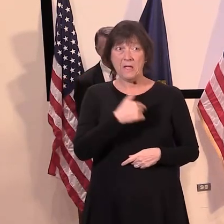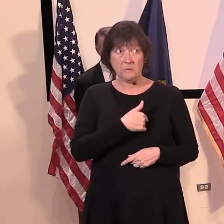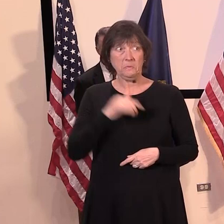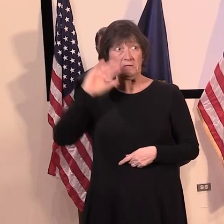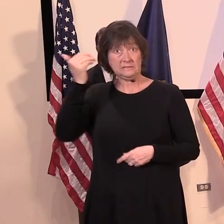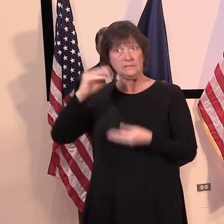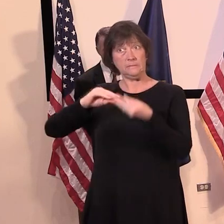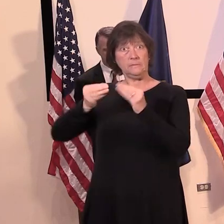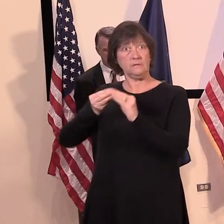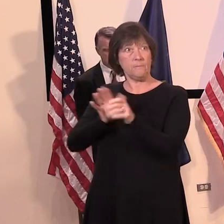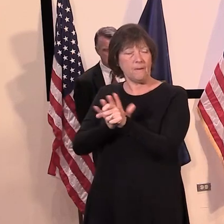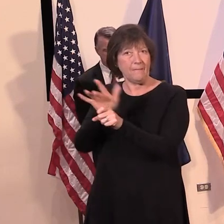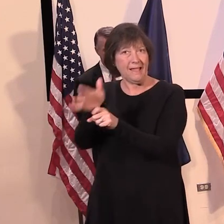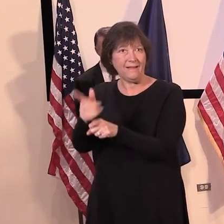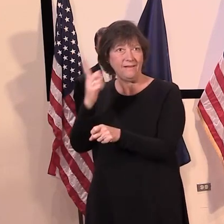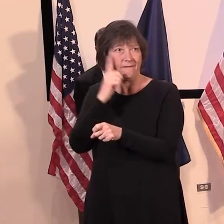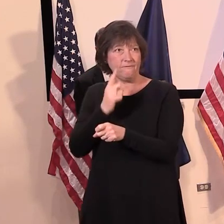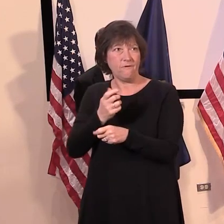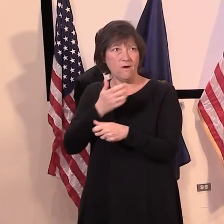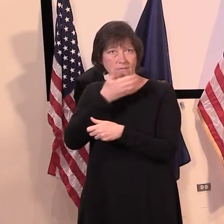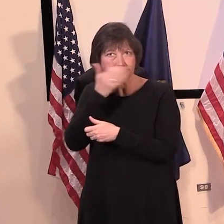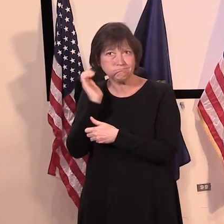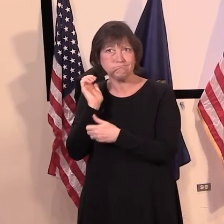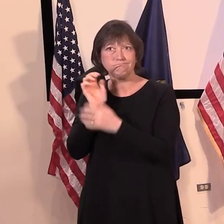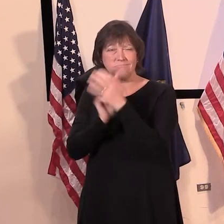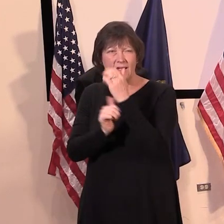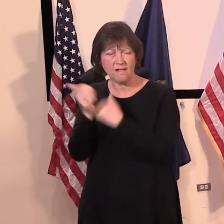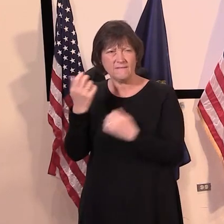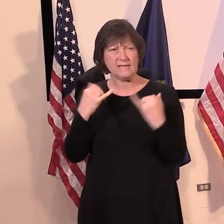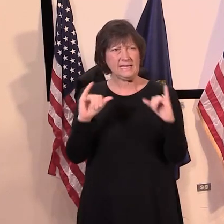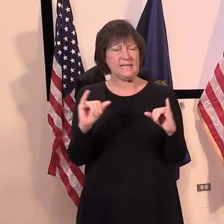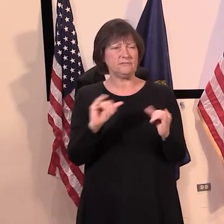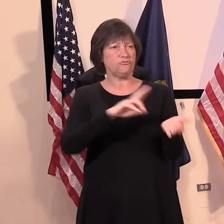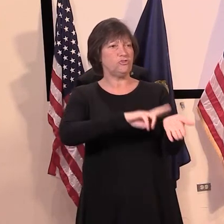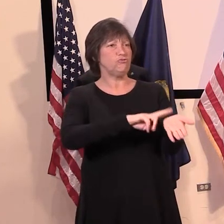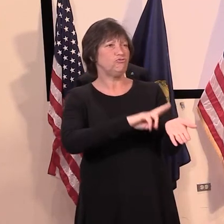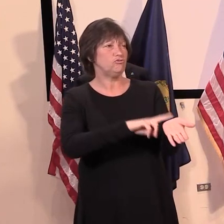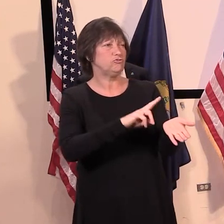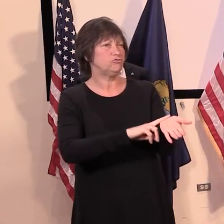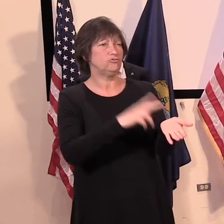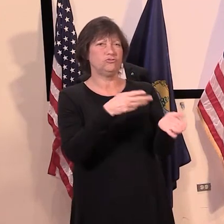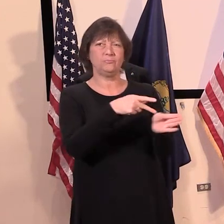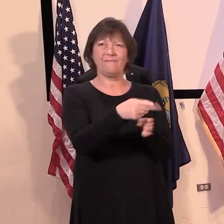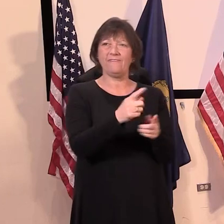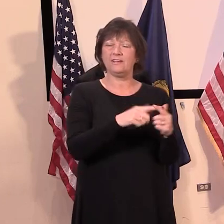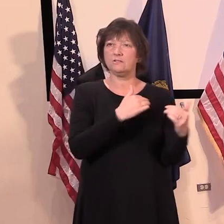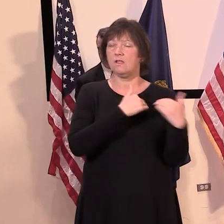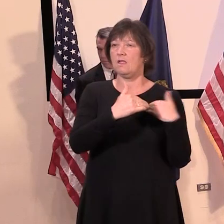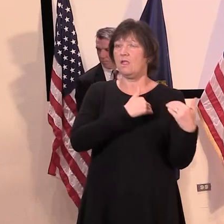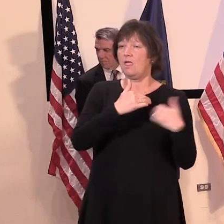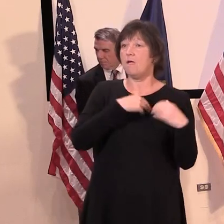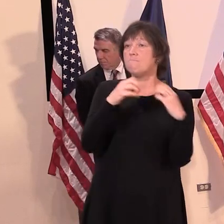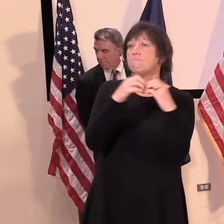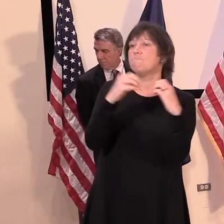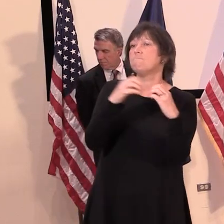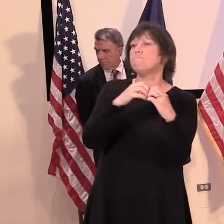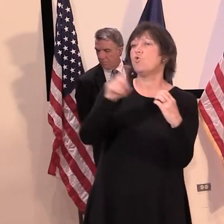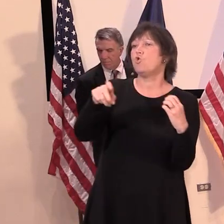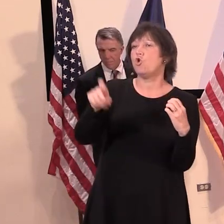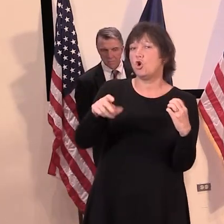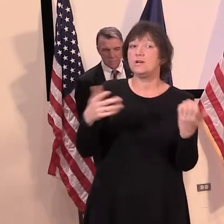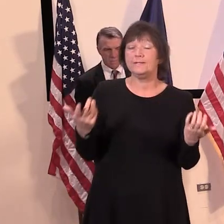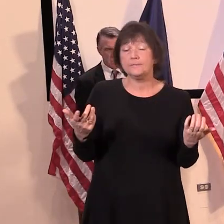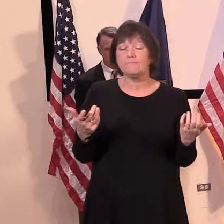levels and, and still getting these requests for more PPE. So, um, stay tuned for more, Dan.